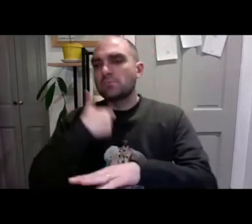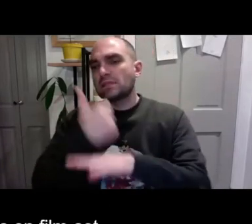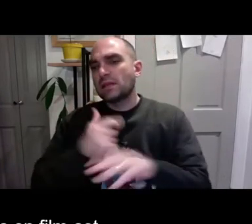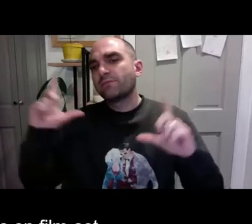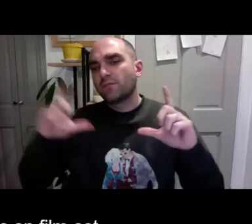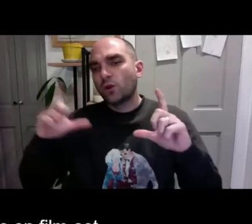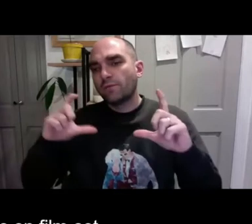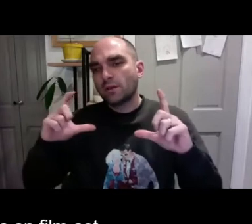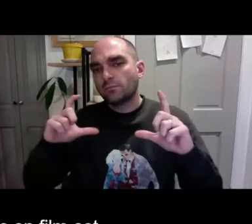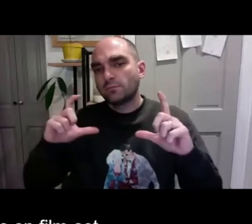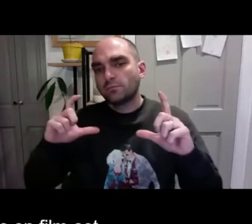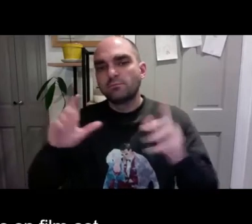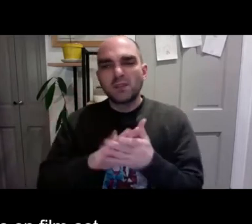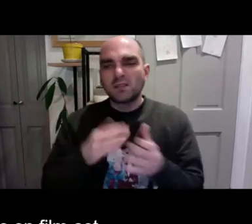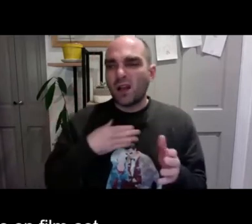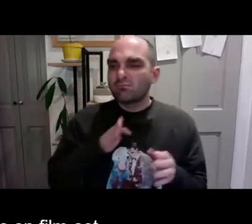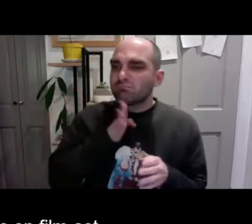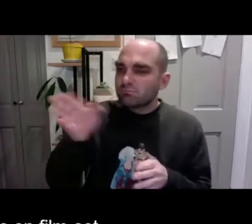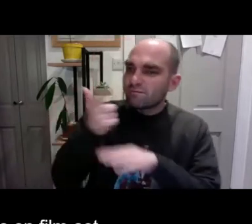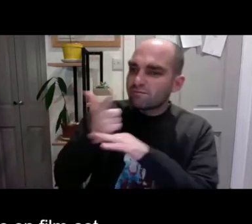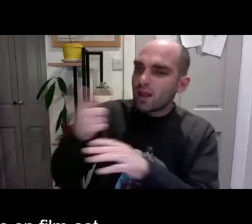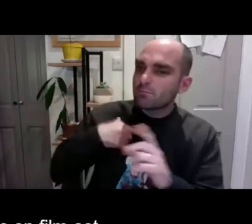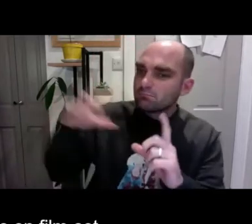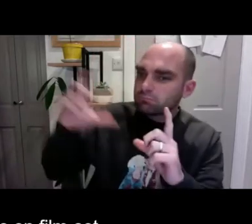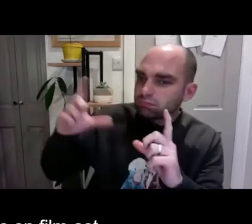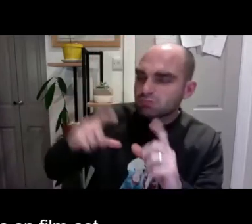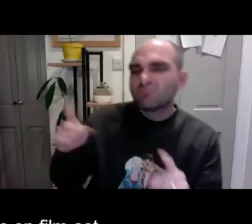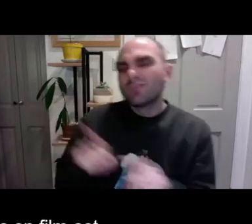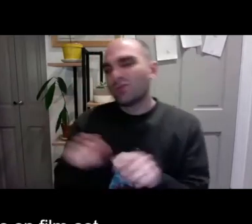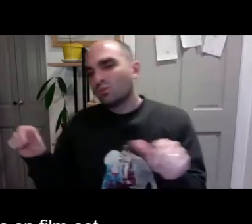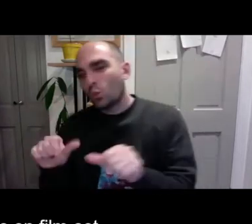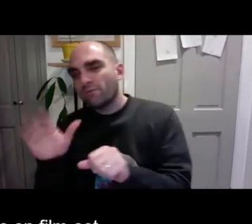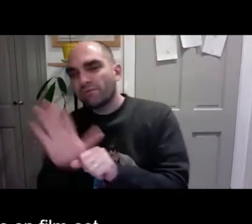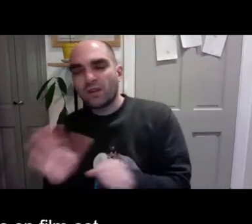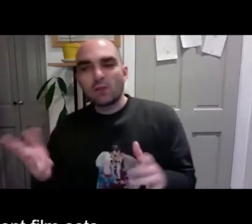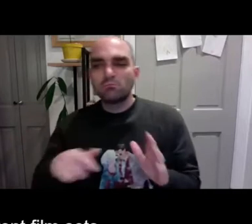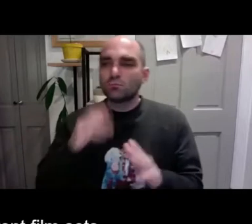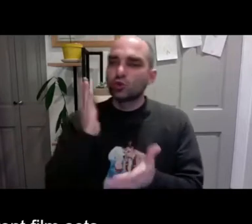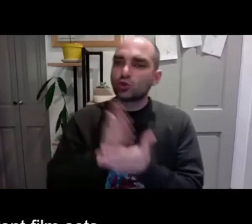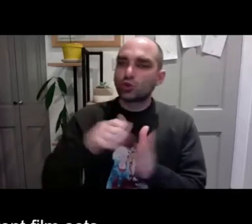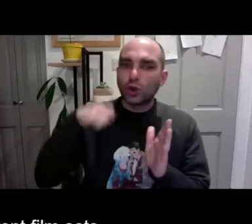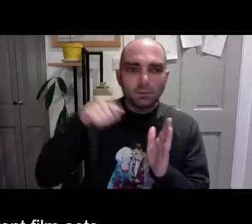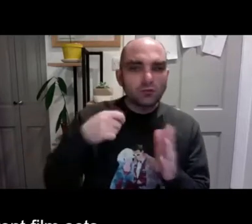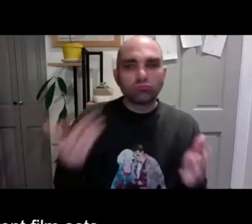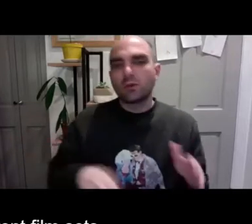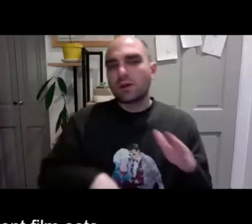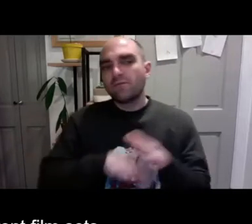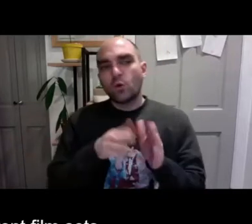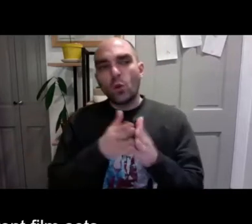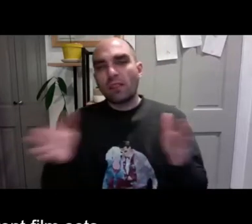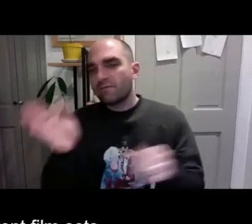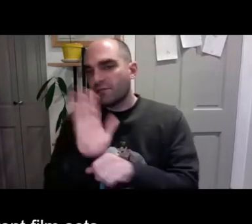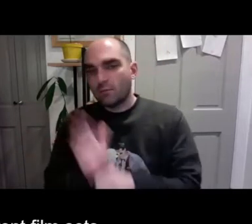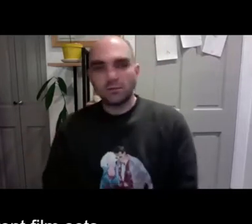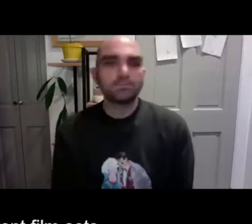I also tend to focus on film set photography. So that means I do go onto different film sets and take films, photos on